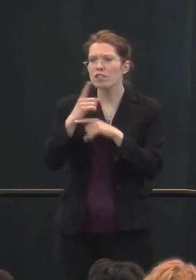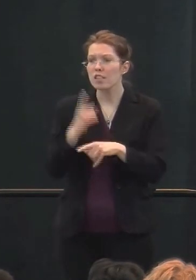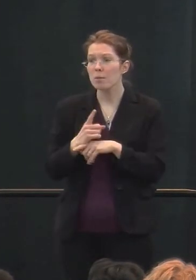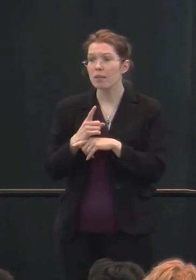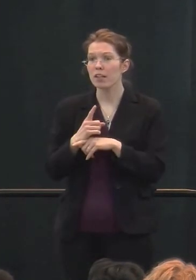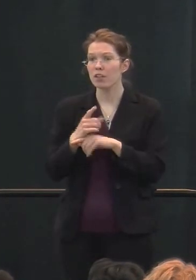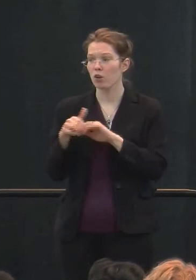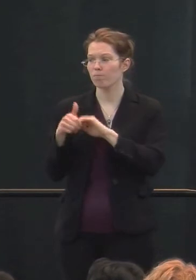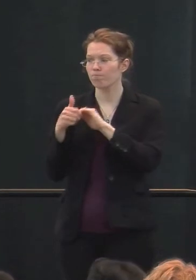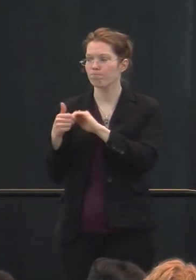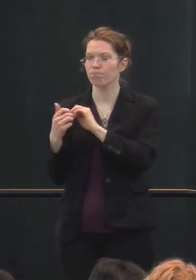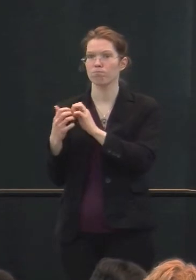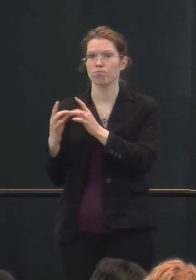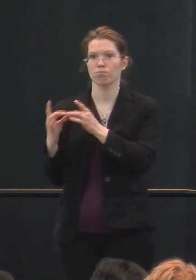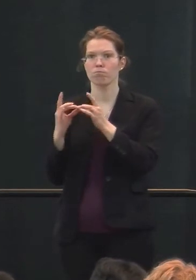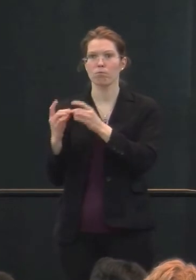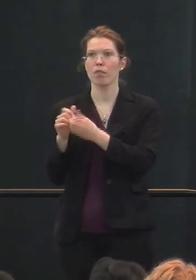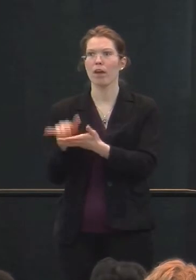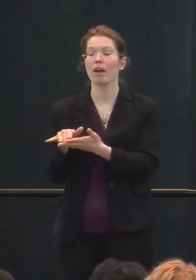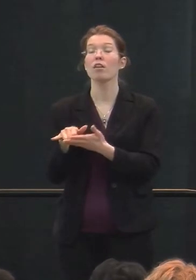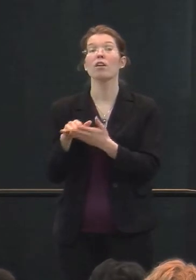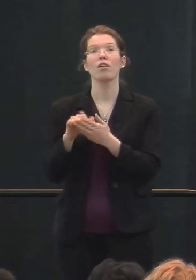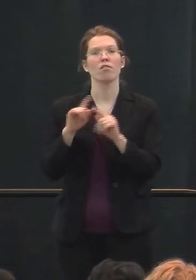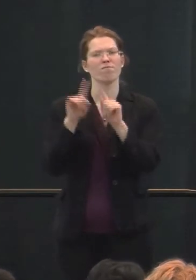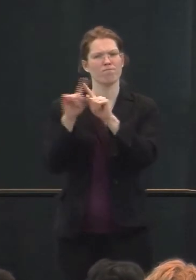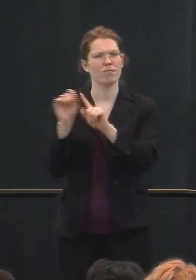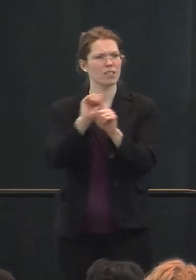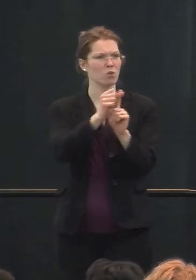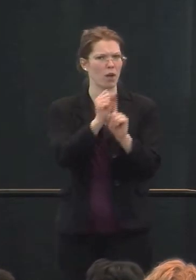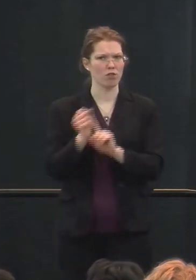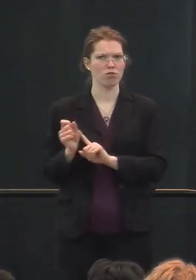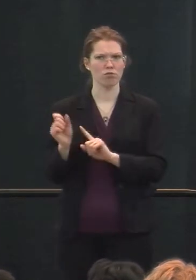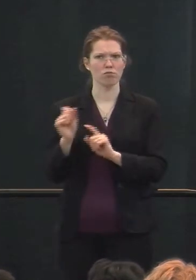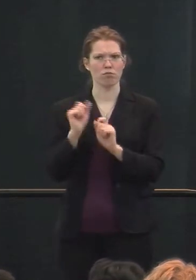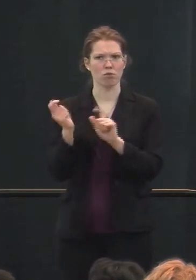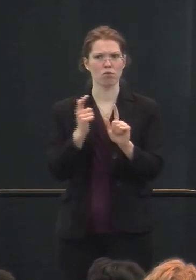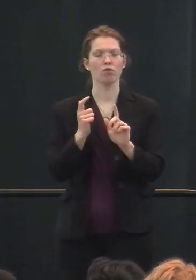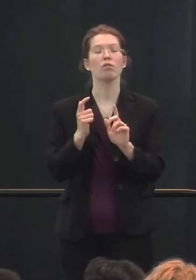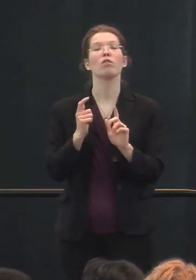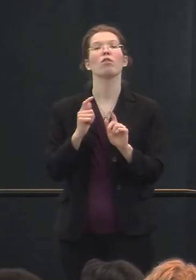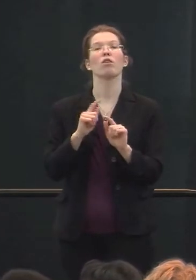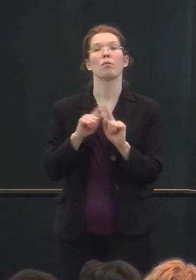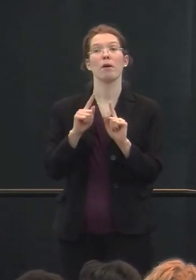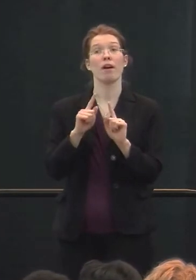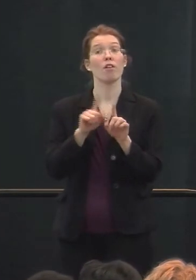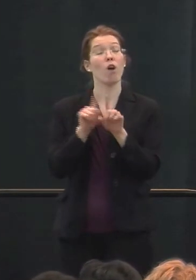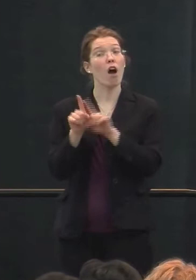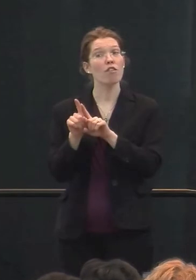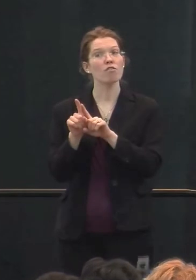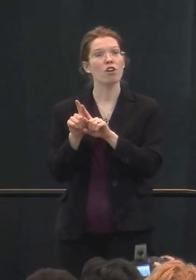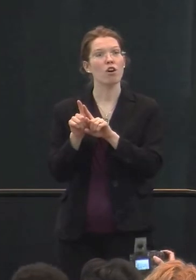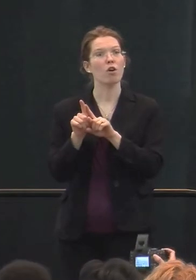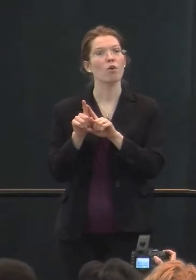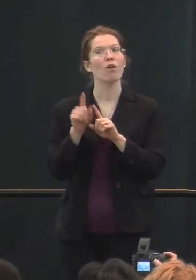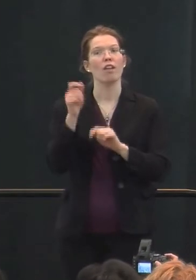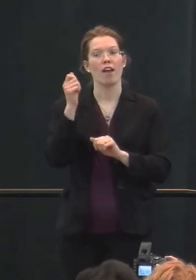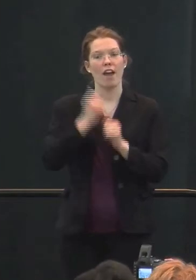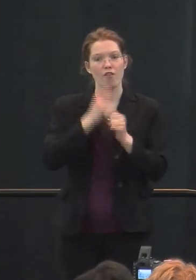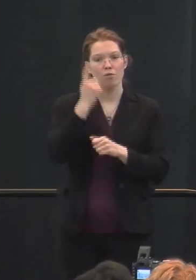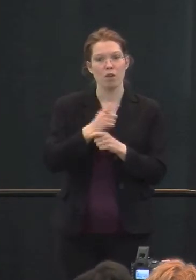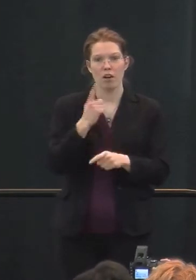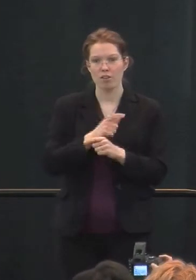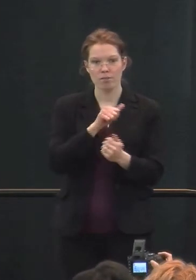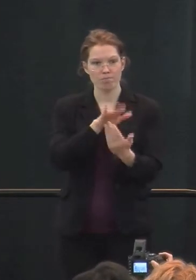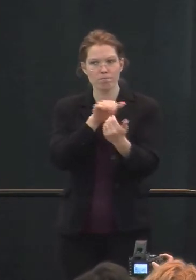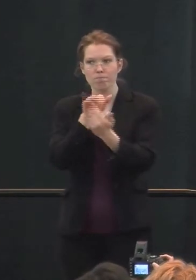partner. While all the situations are different, they are also all the same in that every sibling I have